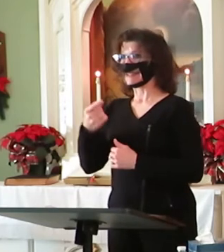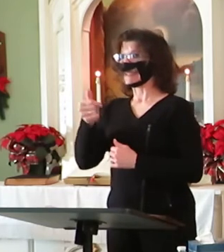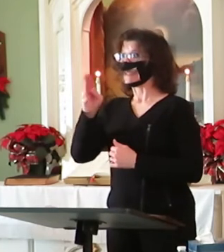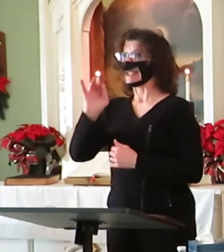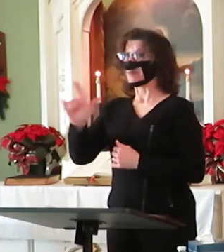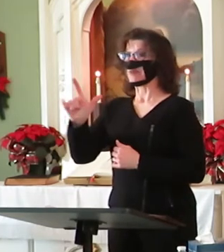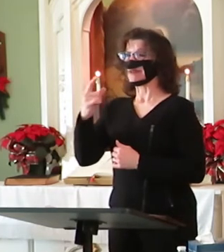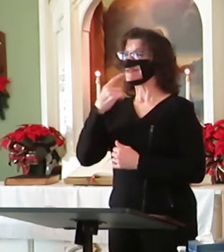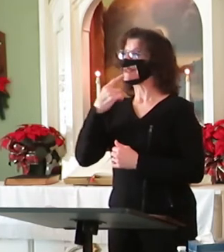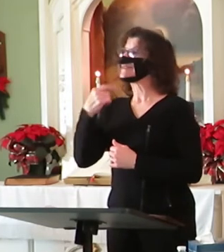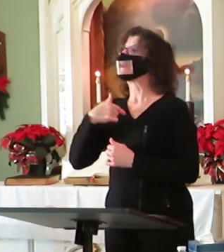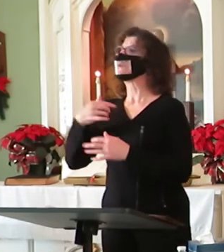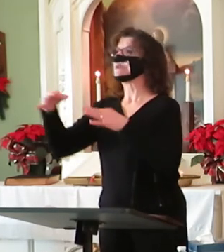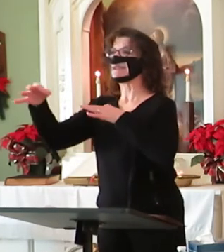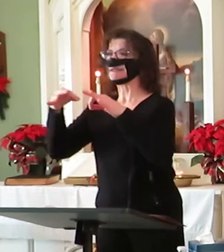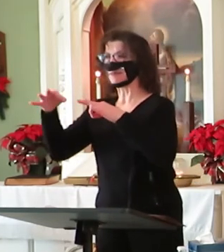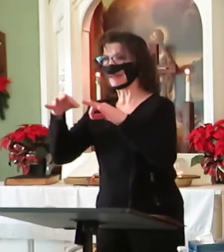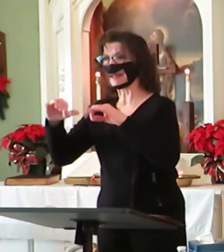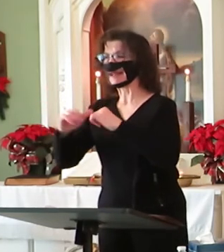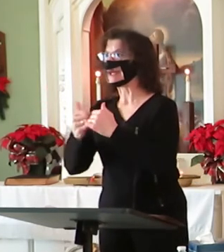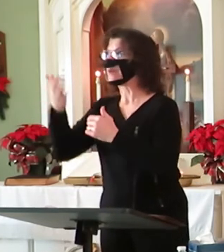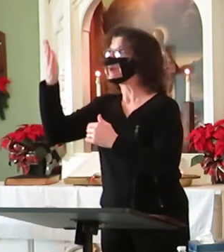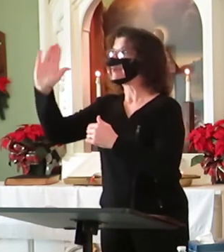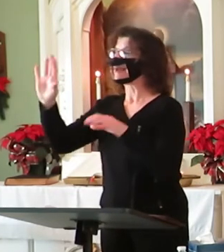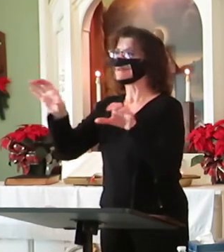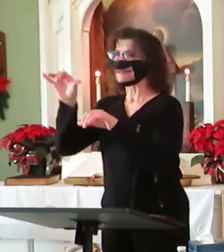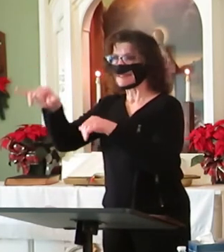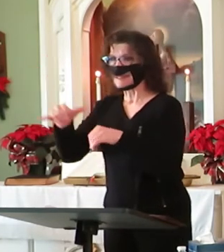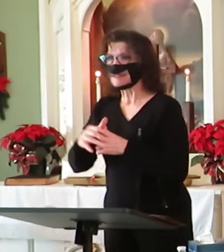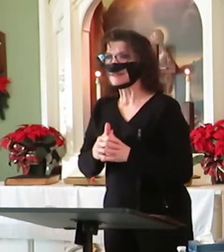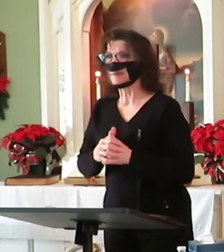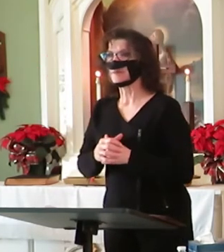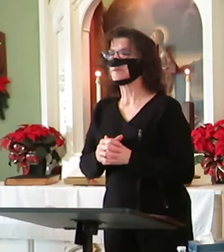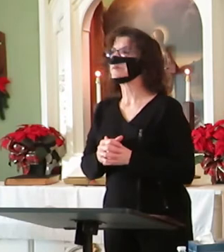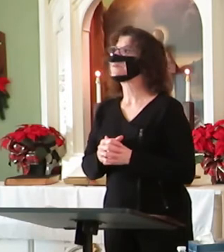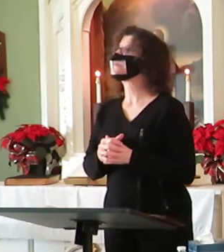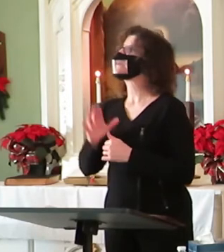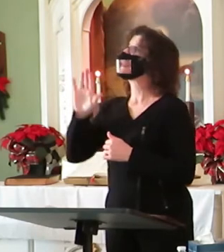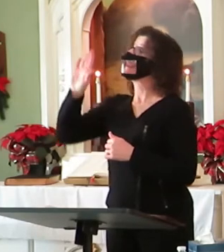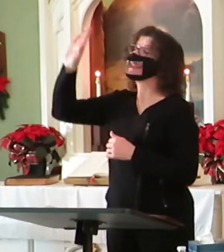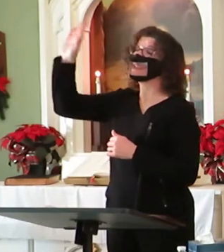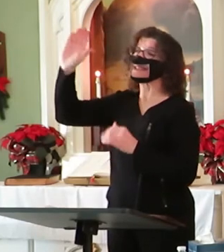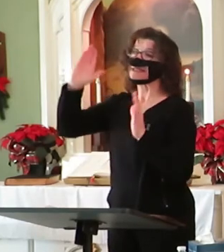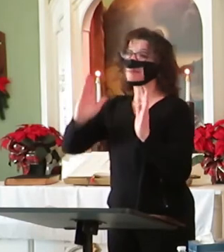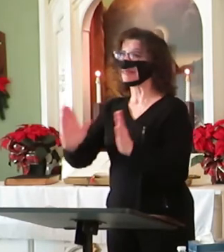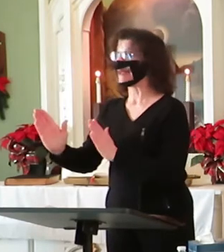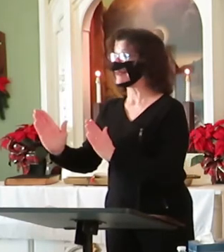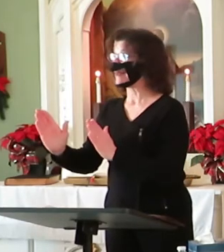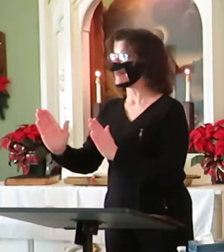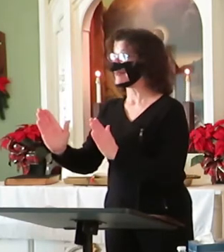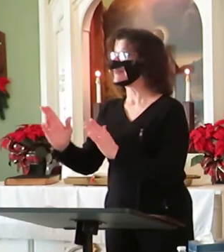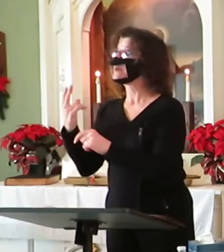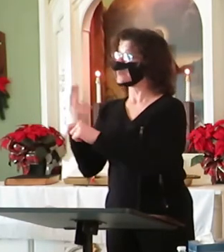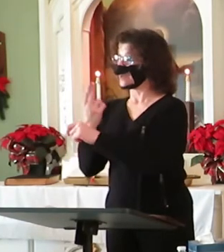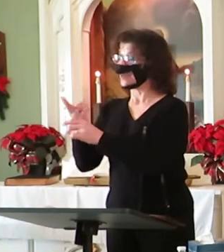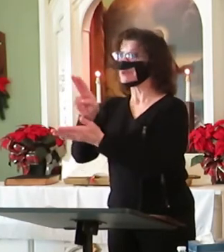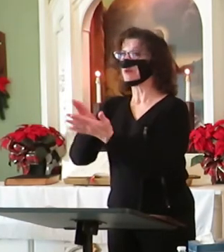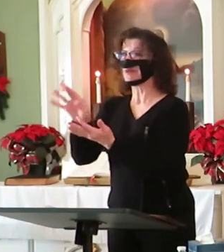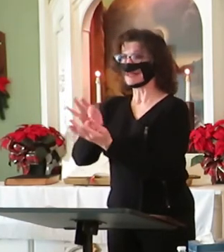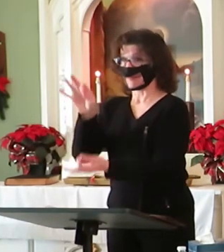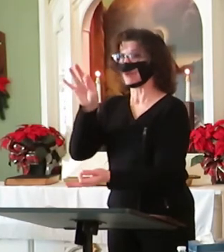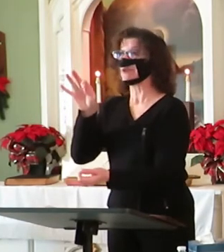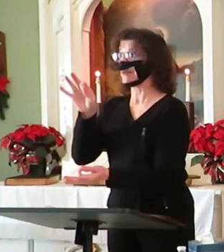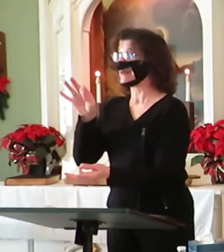let me explain how God is going to work this out. God's plan, through the use of the Holy Spirit, is spelled